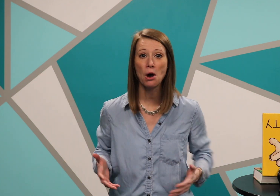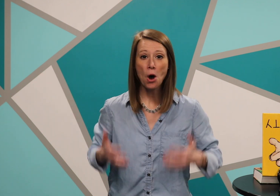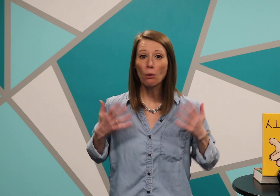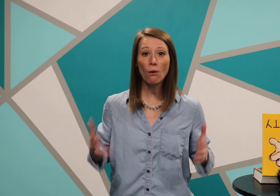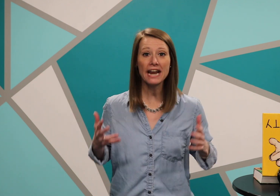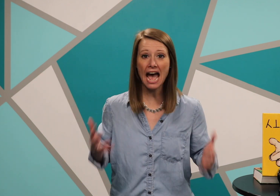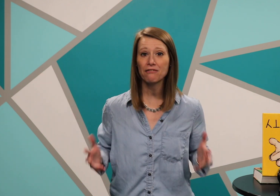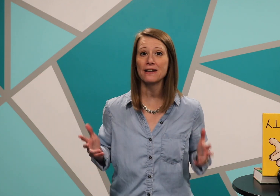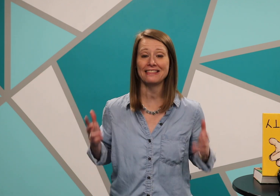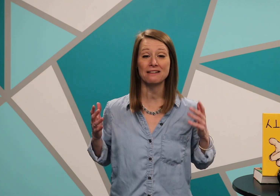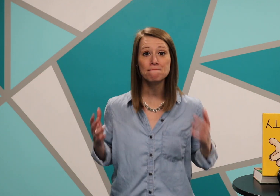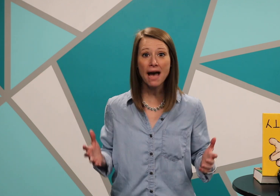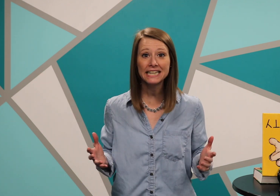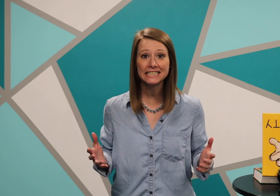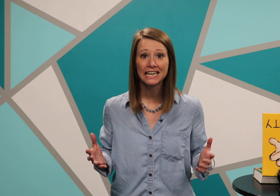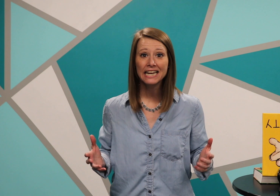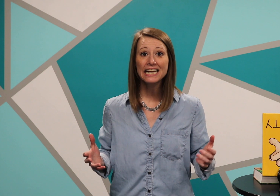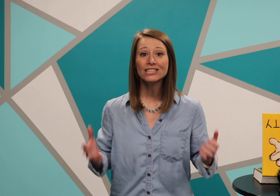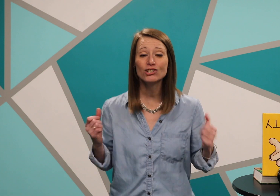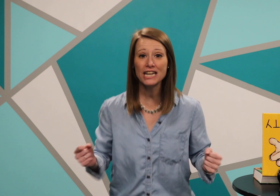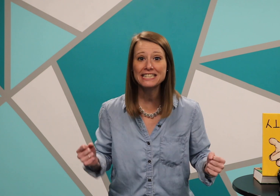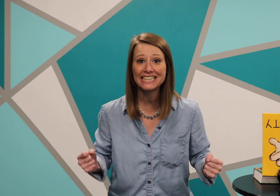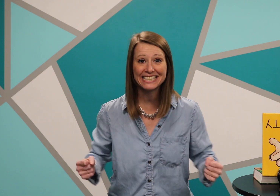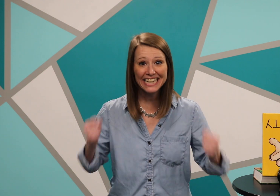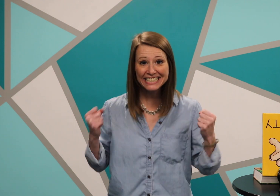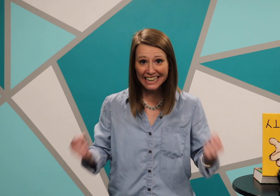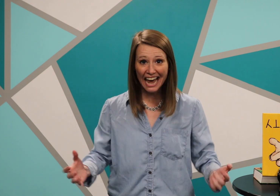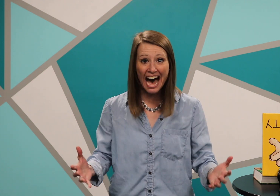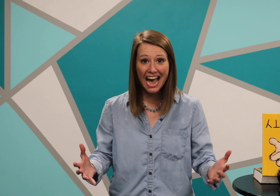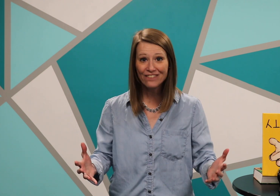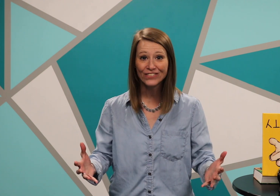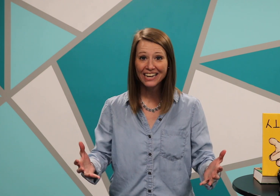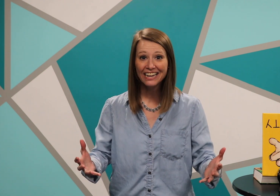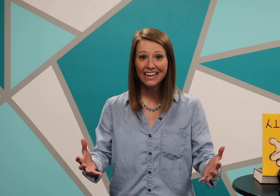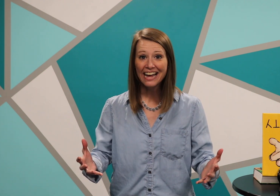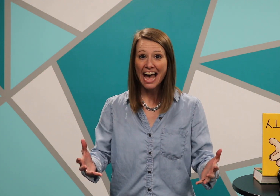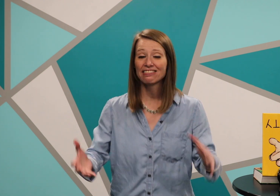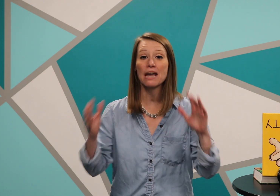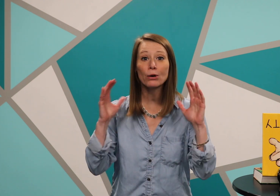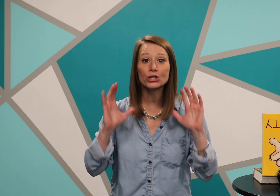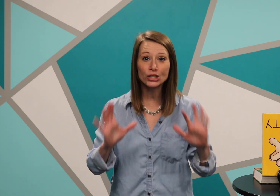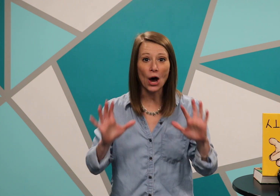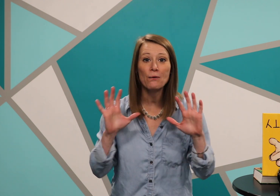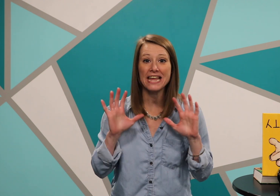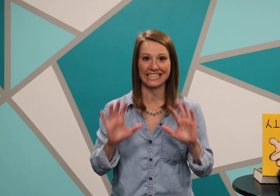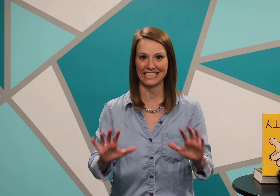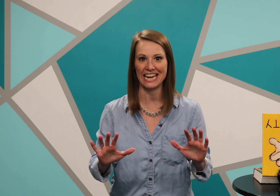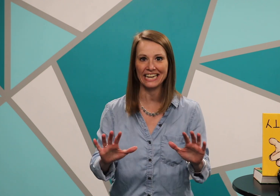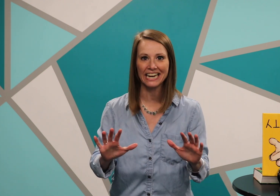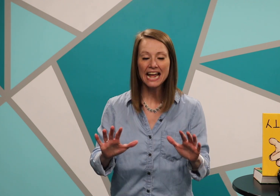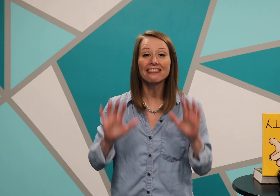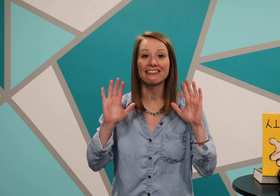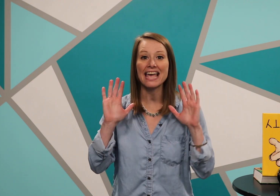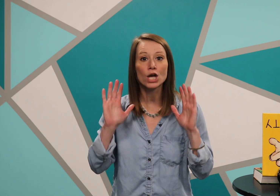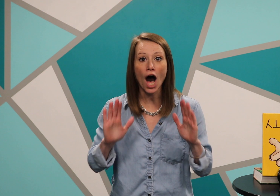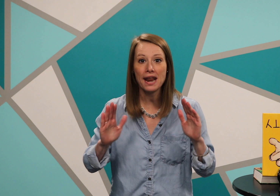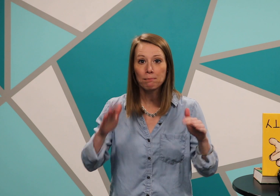what everything meant. Jesus is alive! They were so excited that they got up